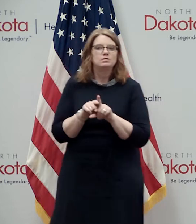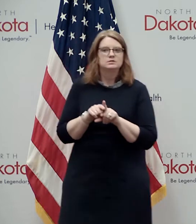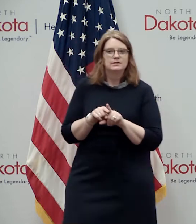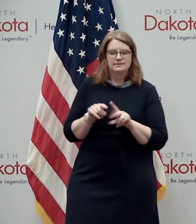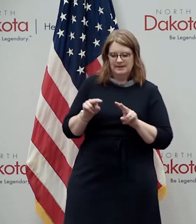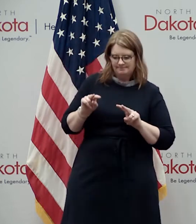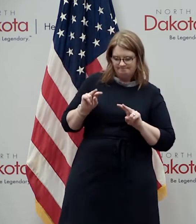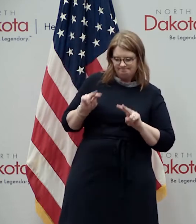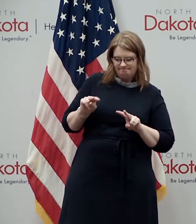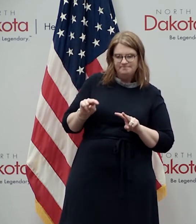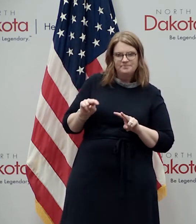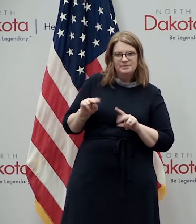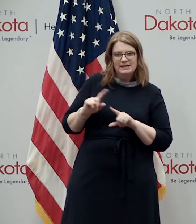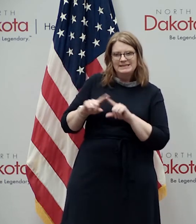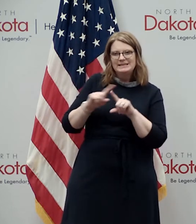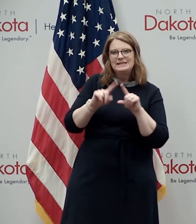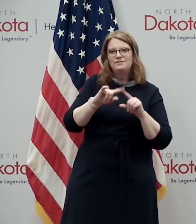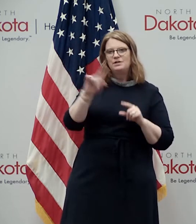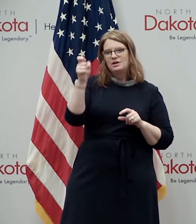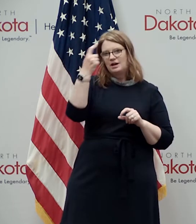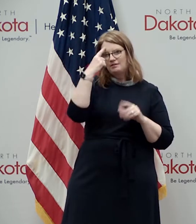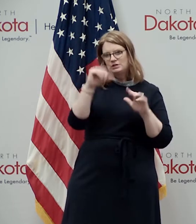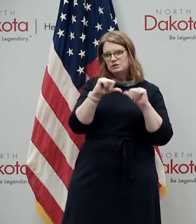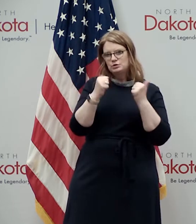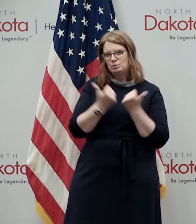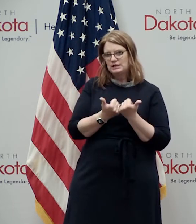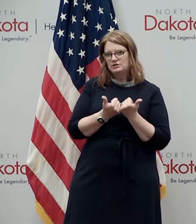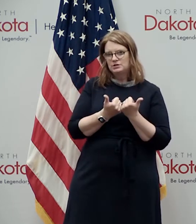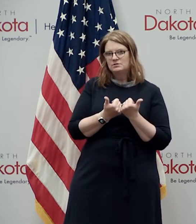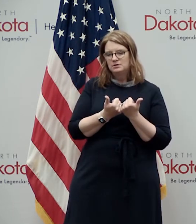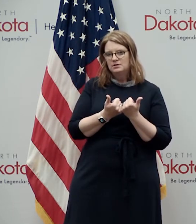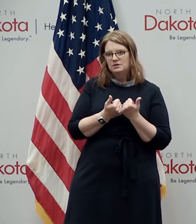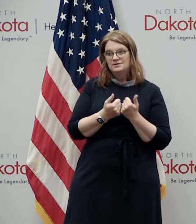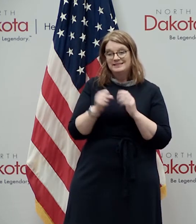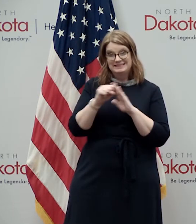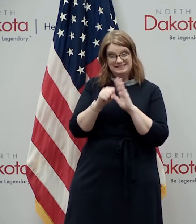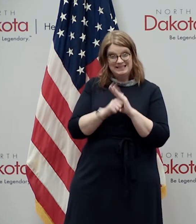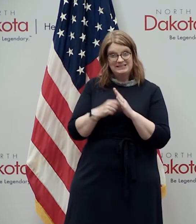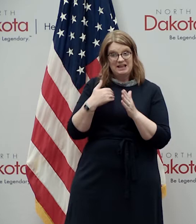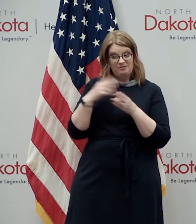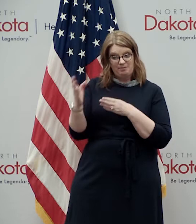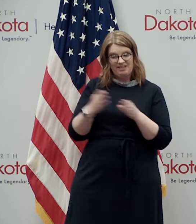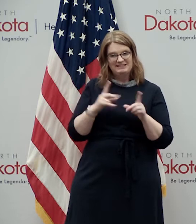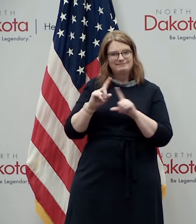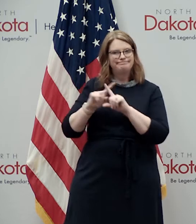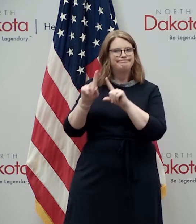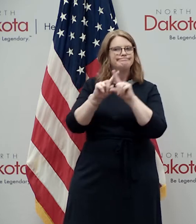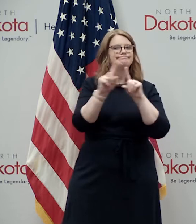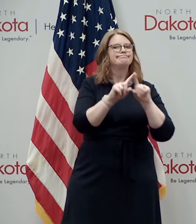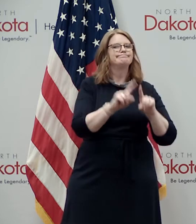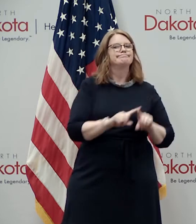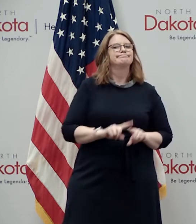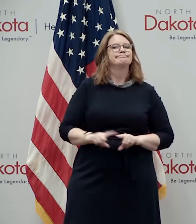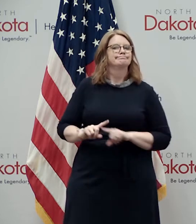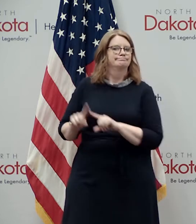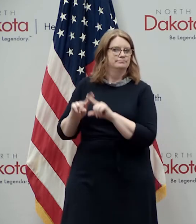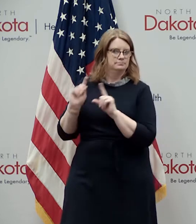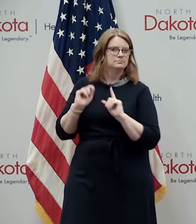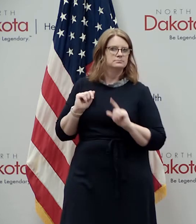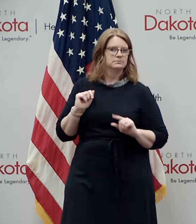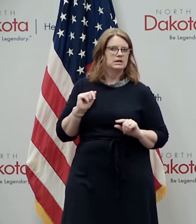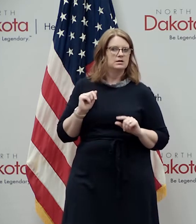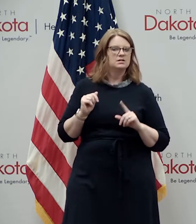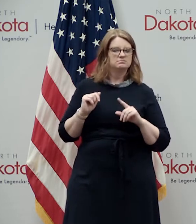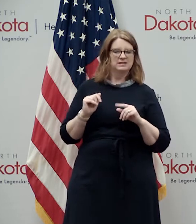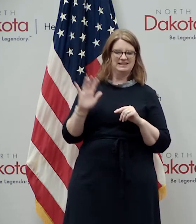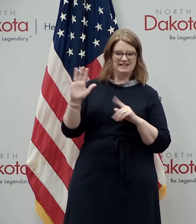uh the different governor's associations is you know all the states are working on different plans right now uh you know based on their own based on